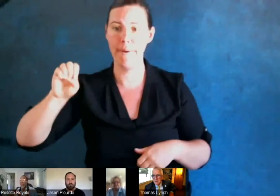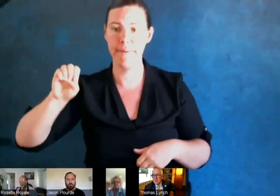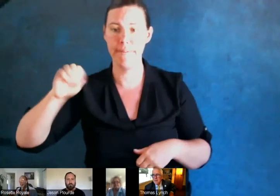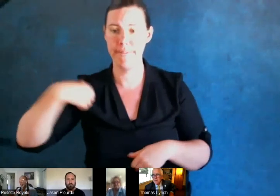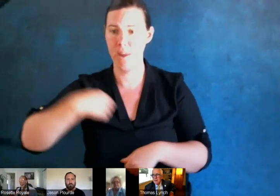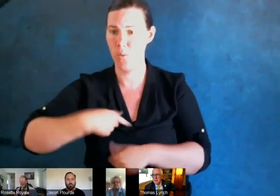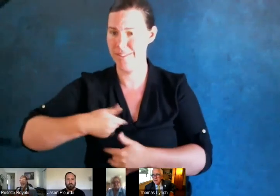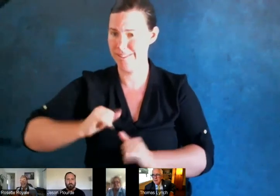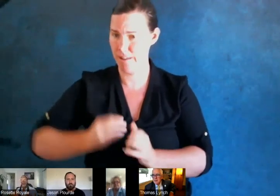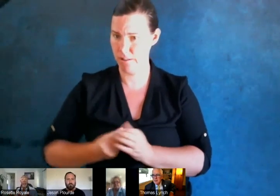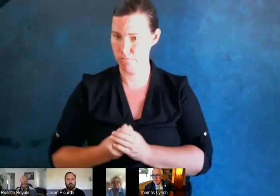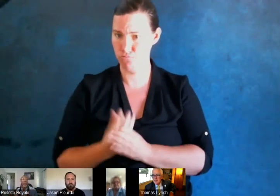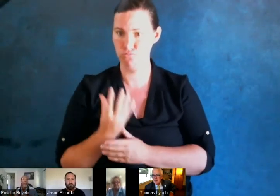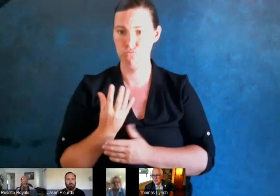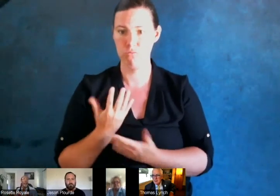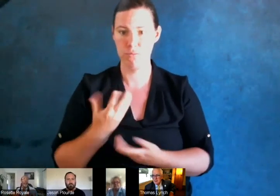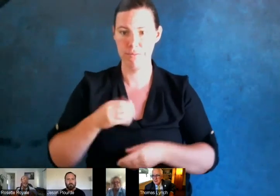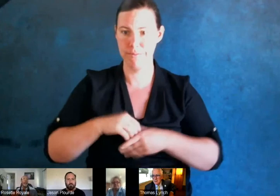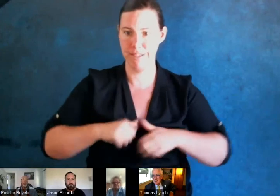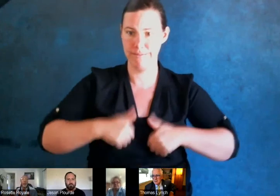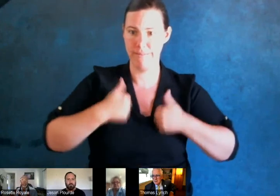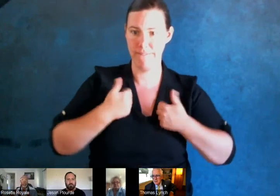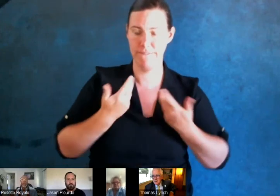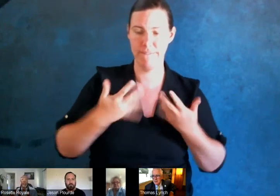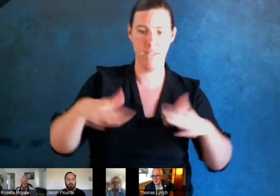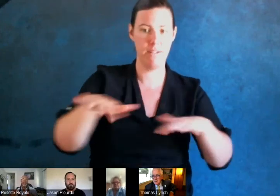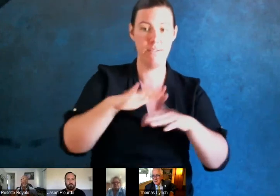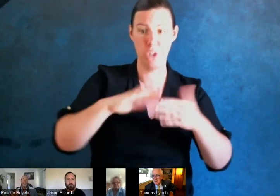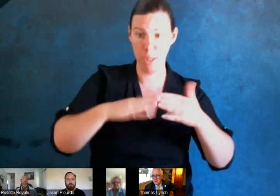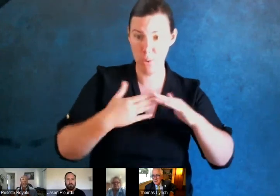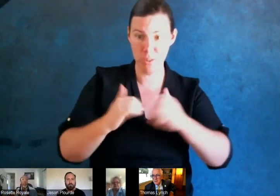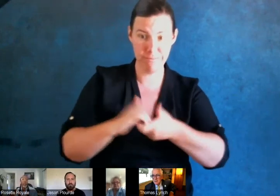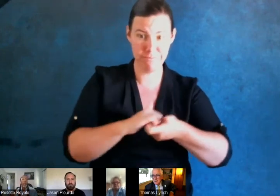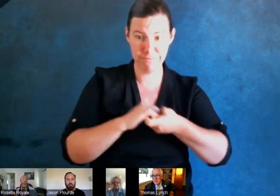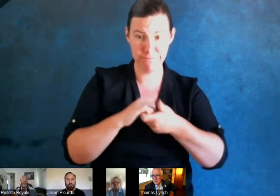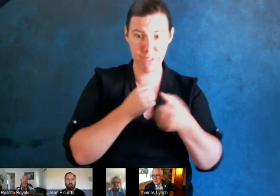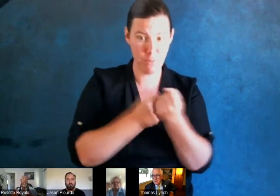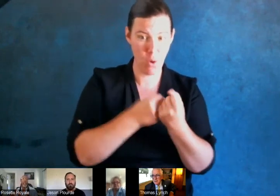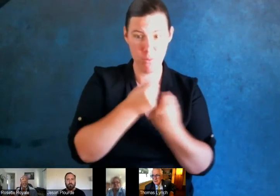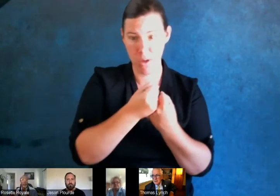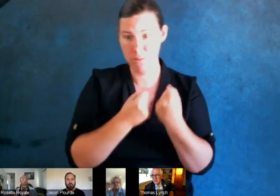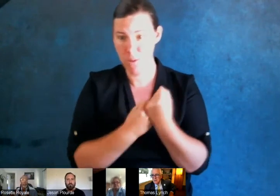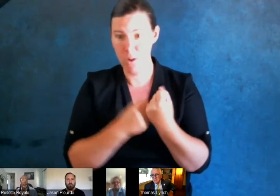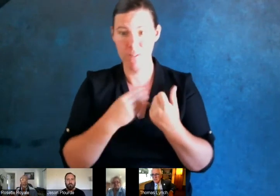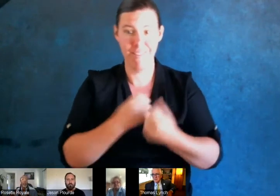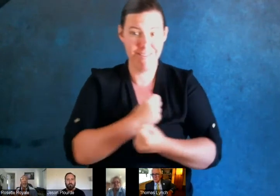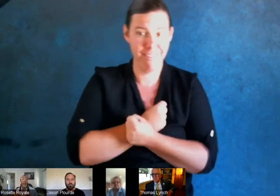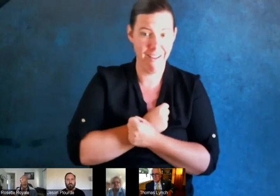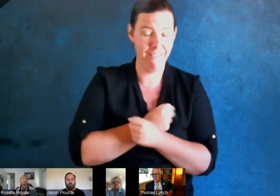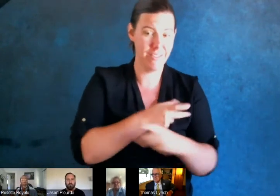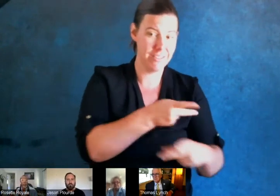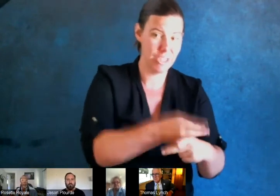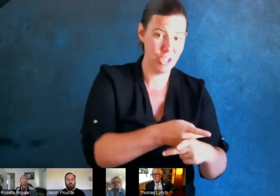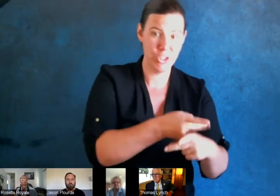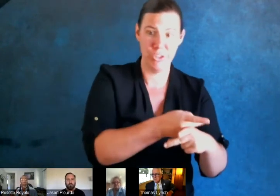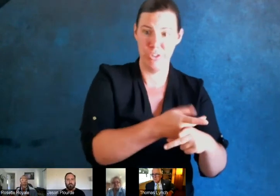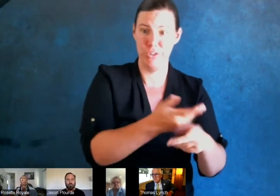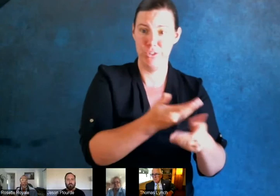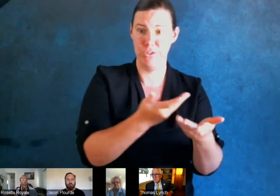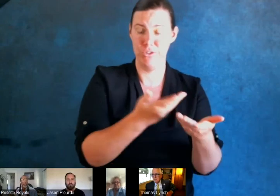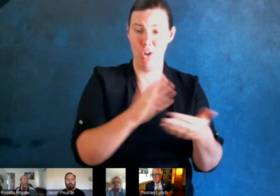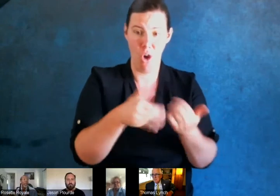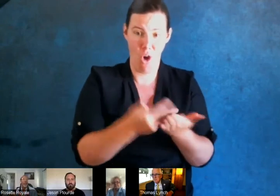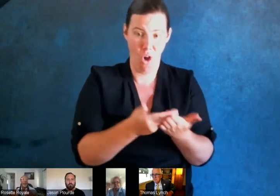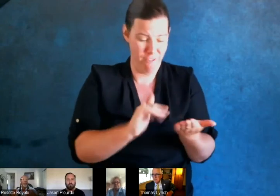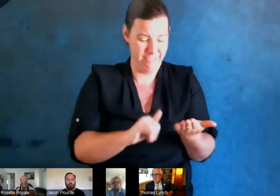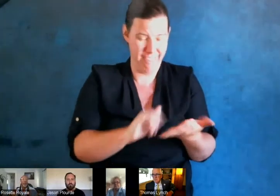sort of being with each other in community, helping to support each other, to love each other, to care for each other, and to hold each other in the hard